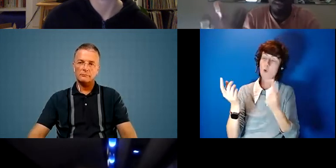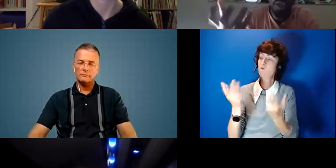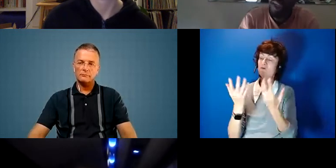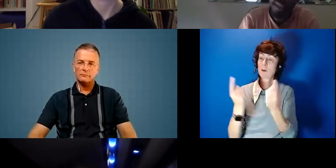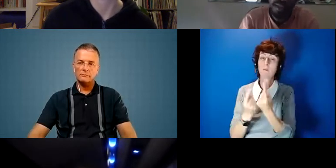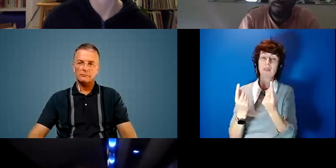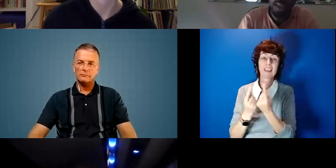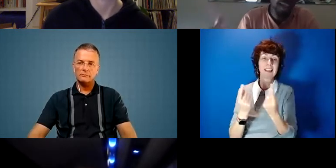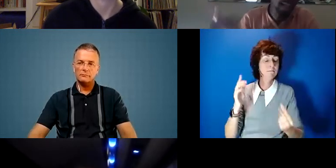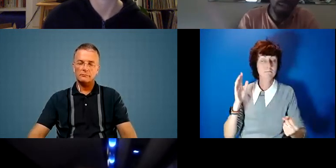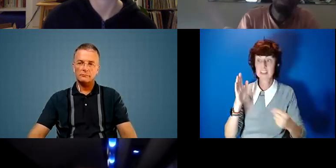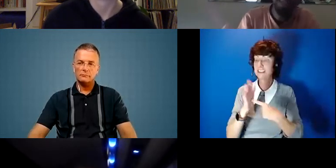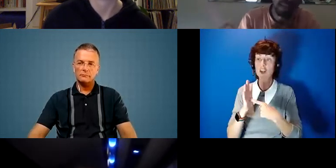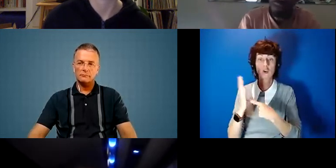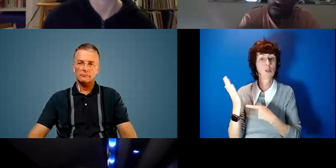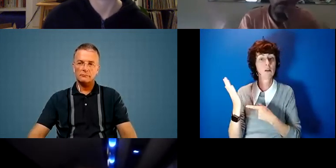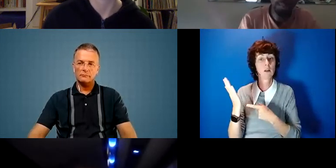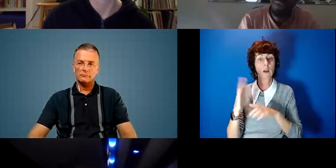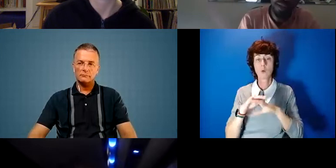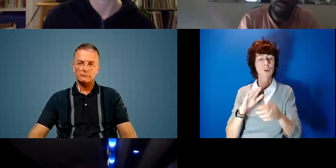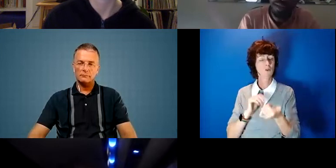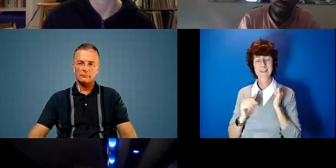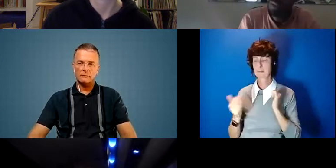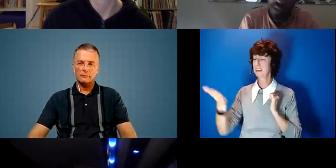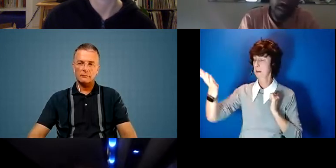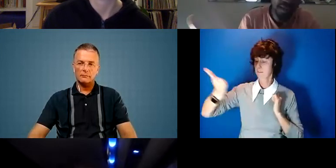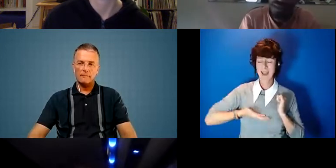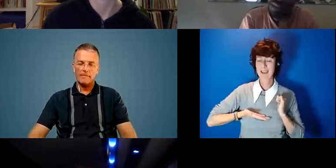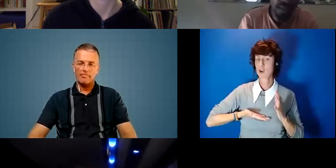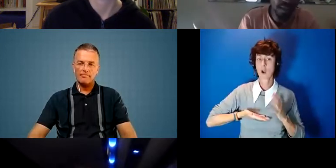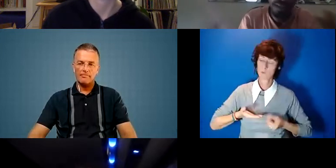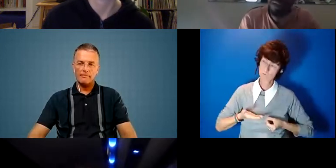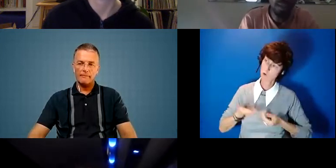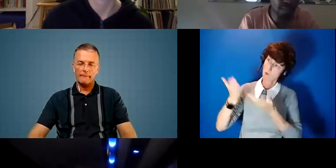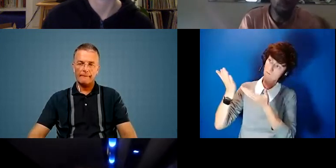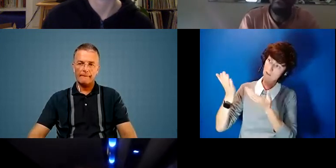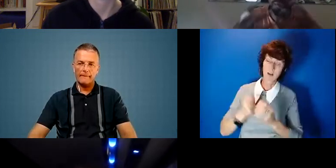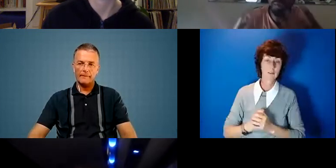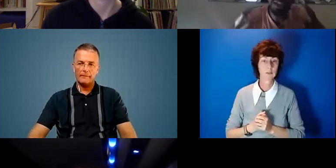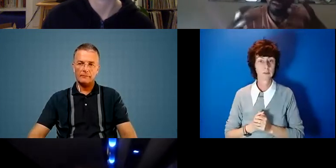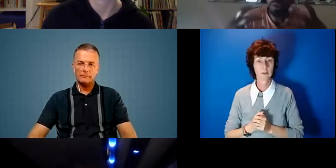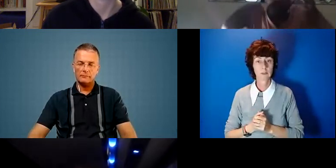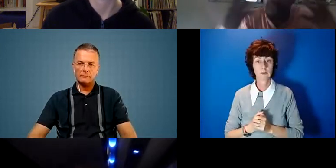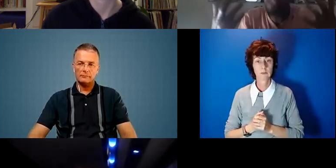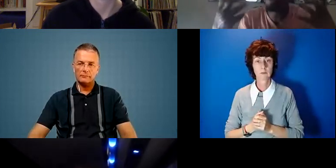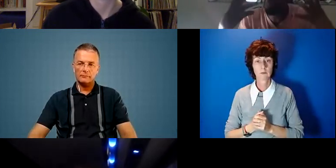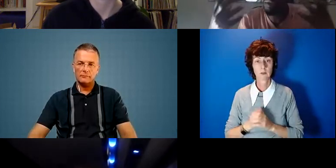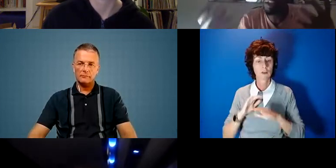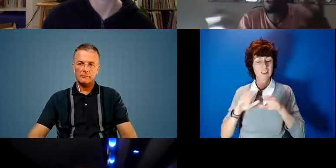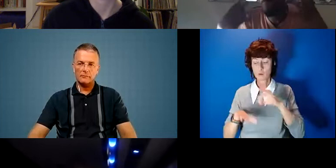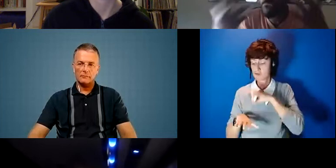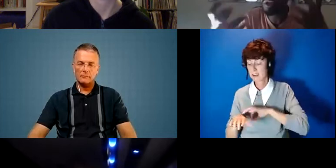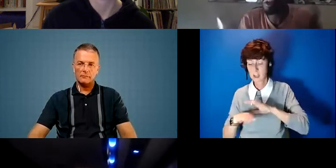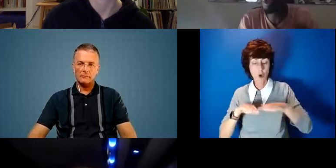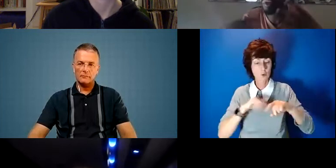an essential item, and it's not expected to be returned, you know, it's it's kind of it's devoid of the ways in which we